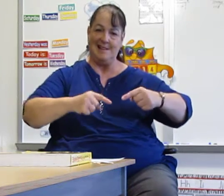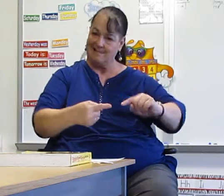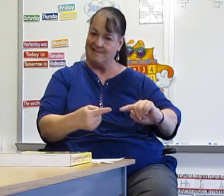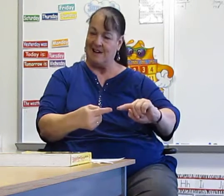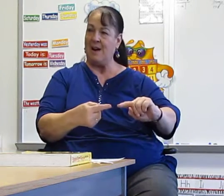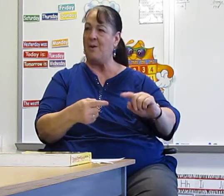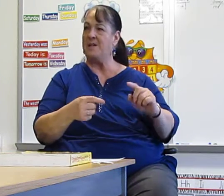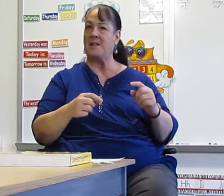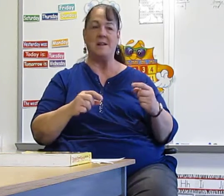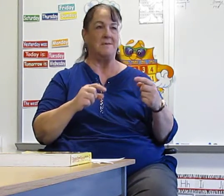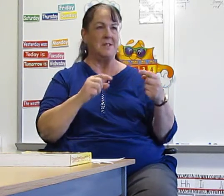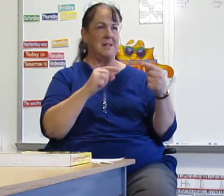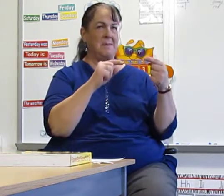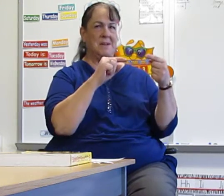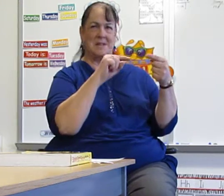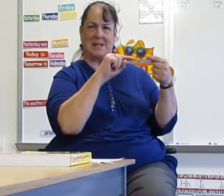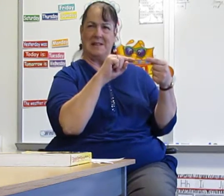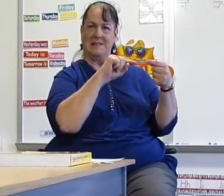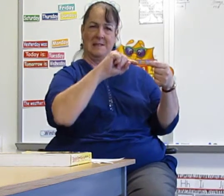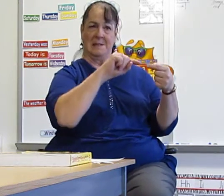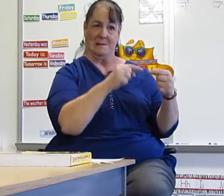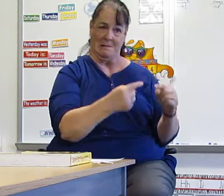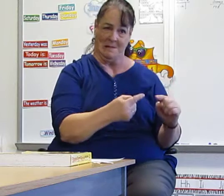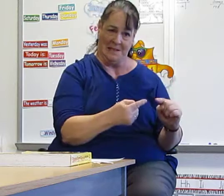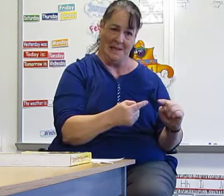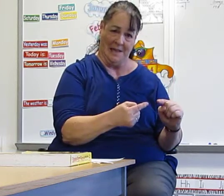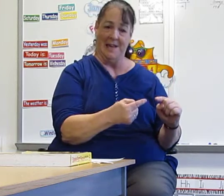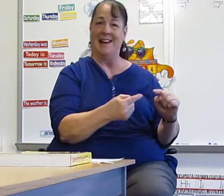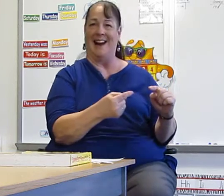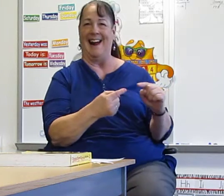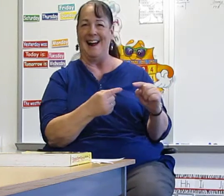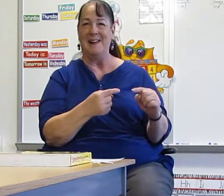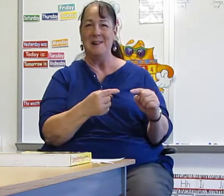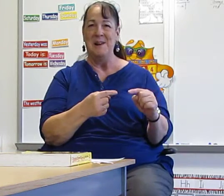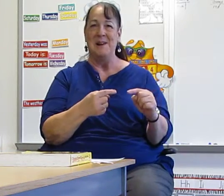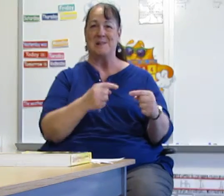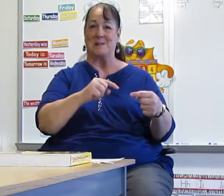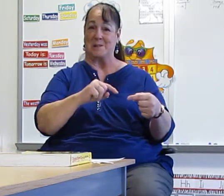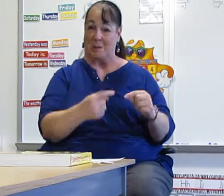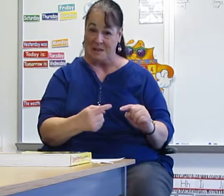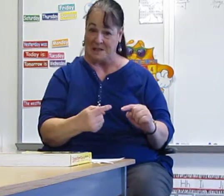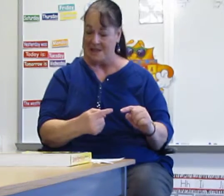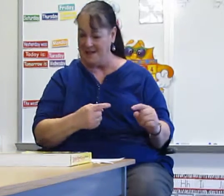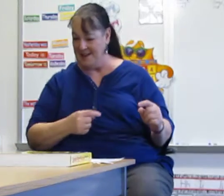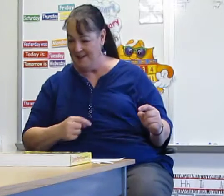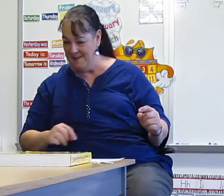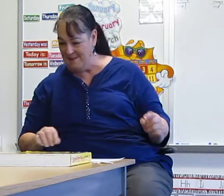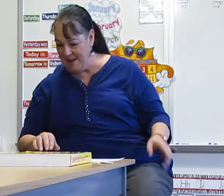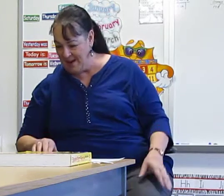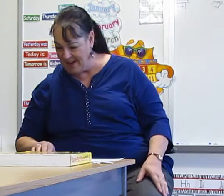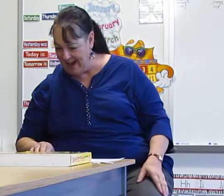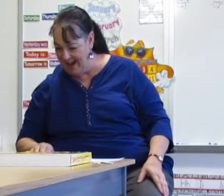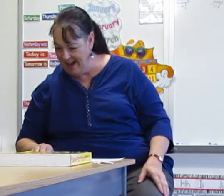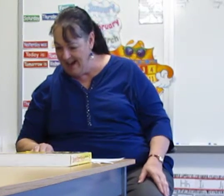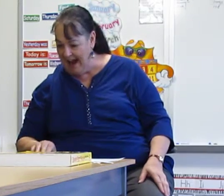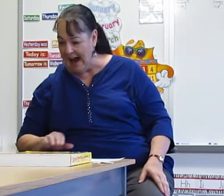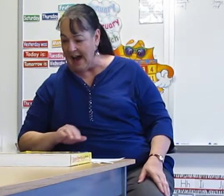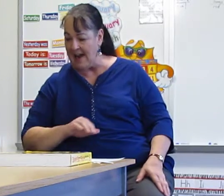I always think of just something, I'm just kidding. Is that recorded? Twisted. Okay. I